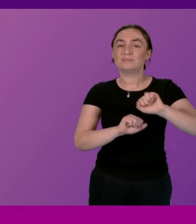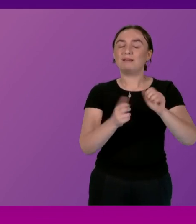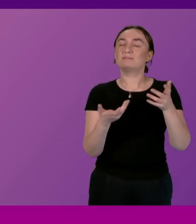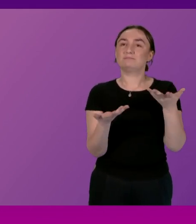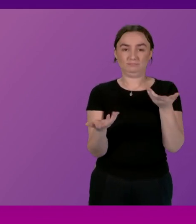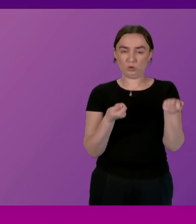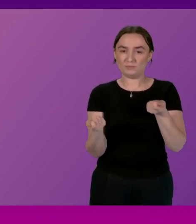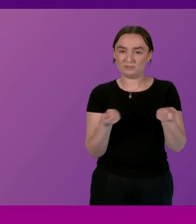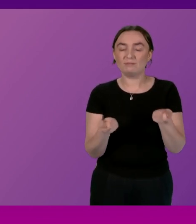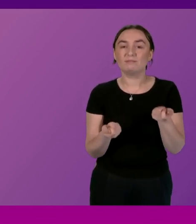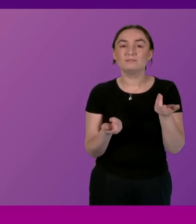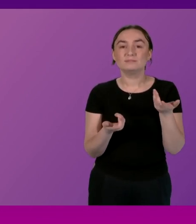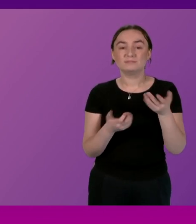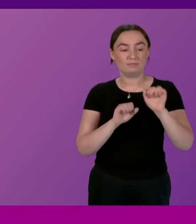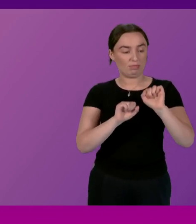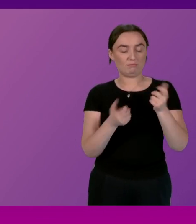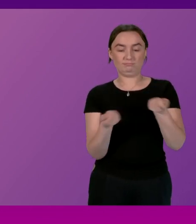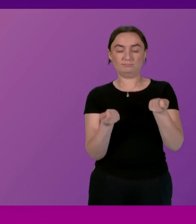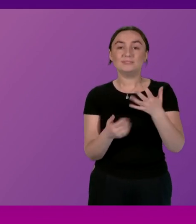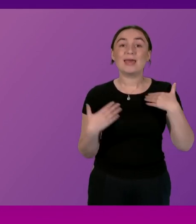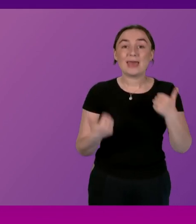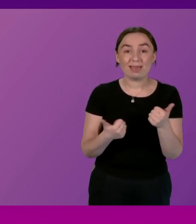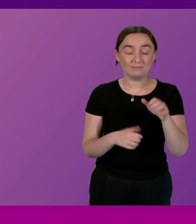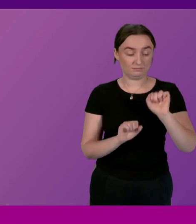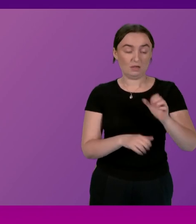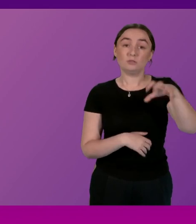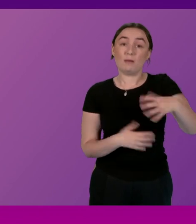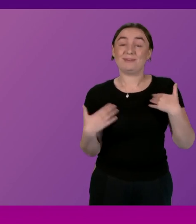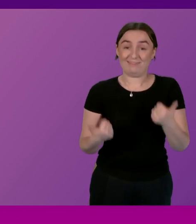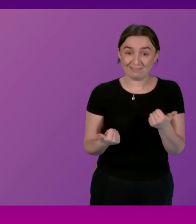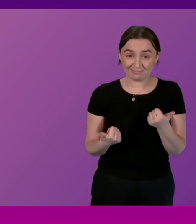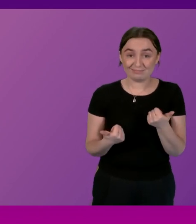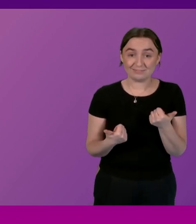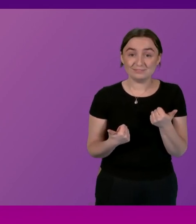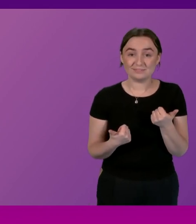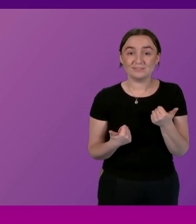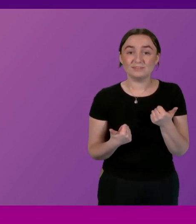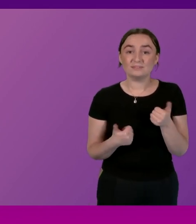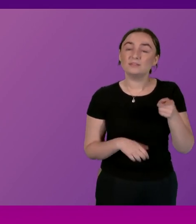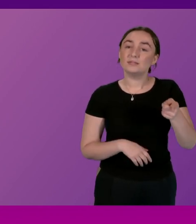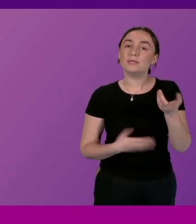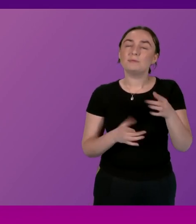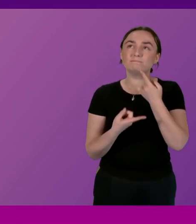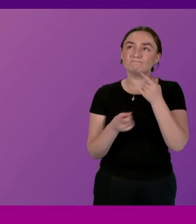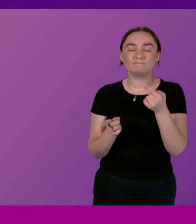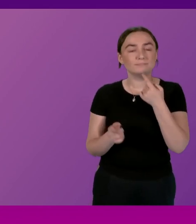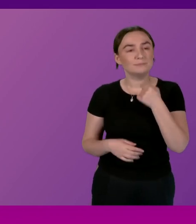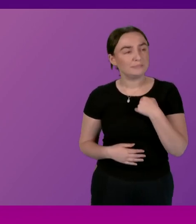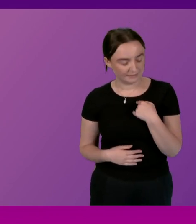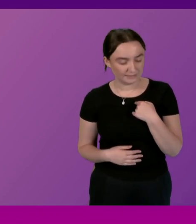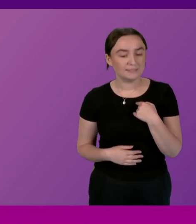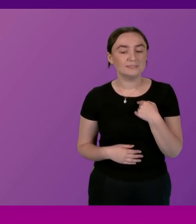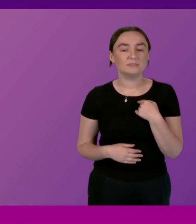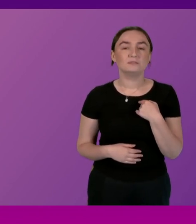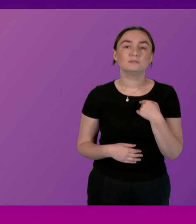Commissioner for Health for the Department of Health Dr Svan and he had mentioned to me that